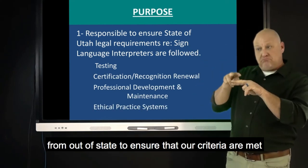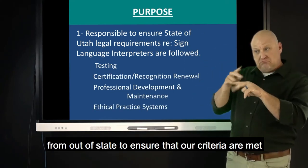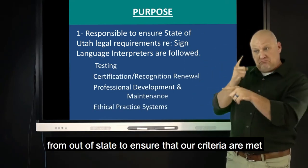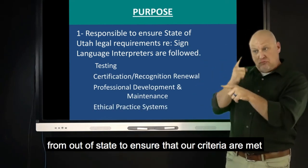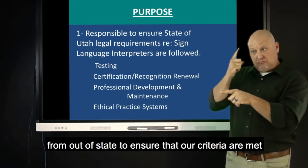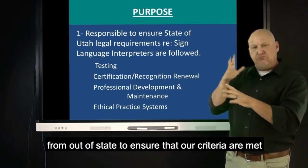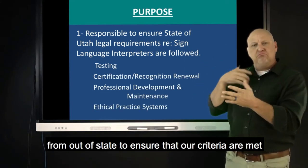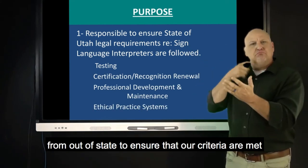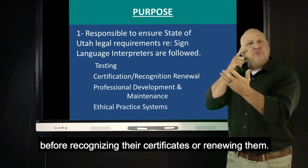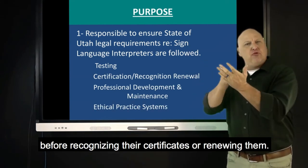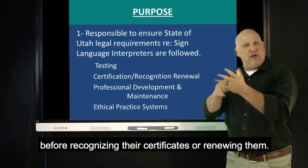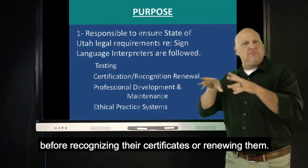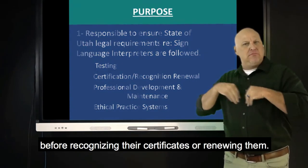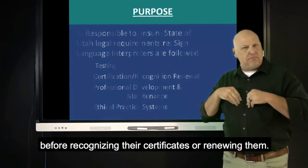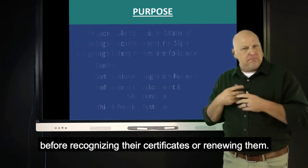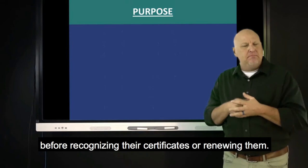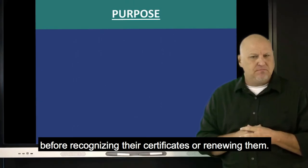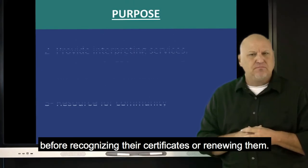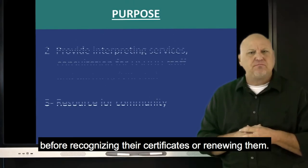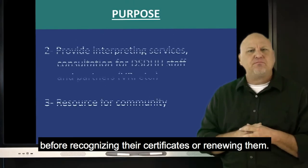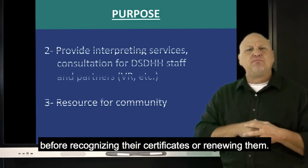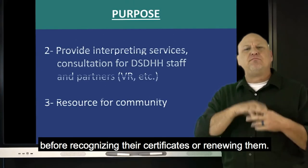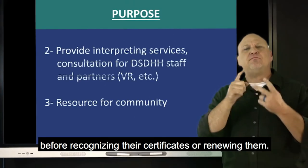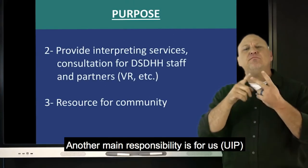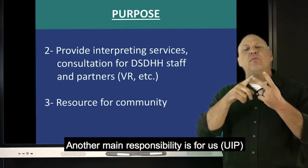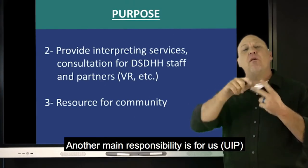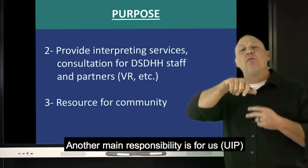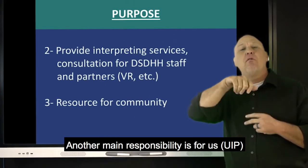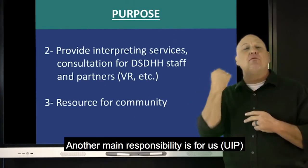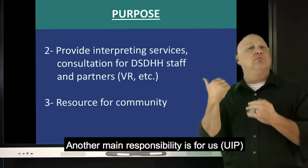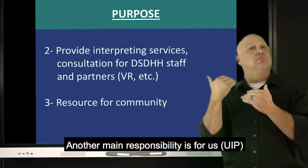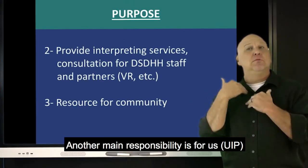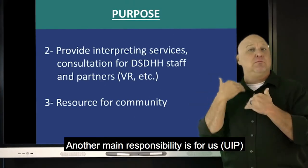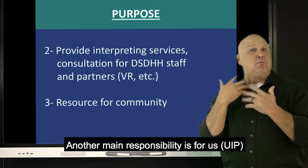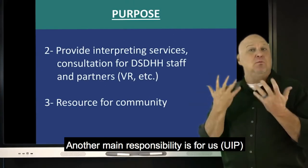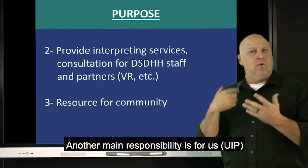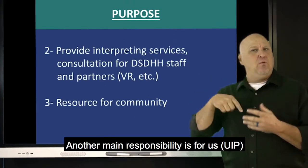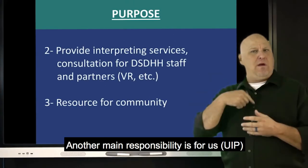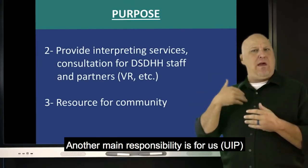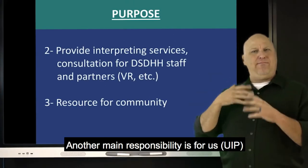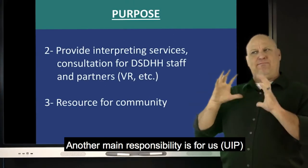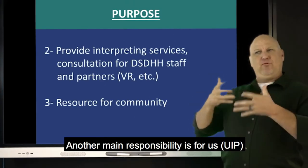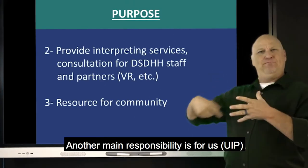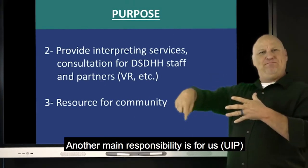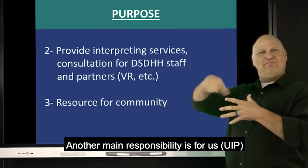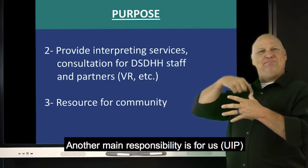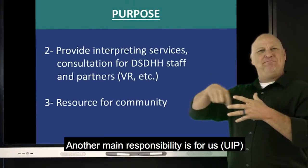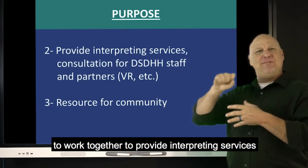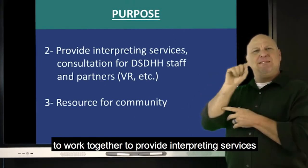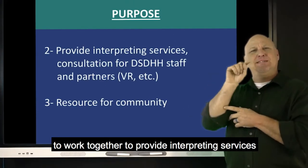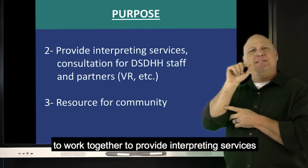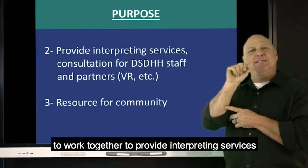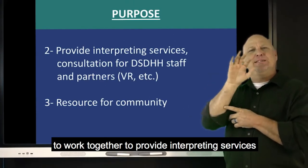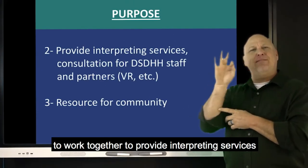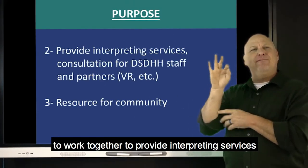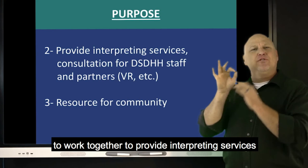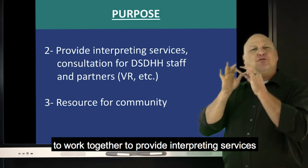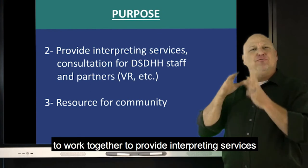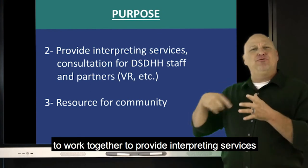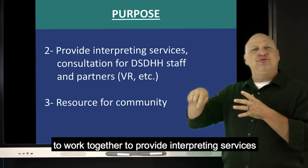have certification from another state, we recognize that and make sure it's acceptable here in the state. Also, we